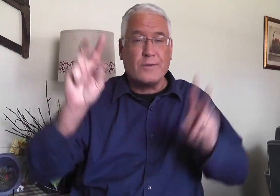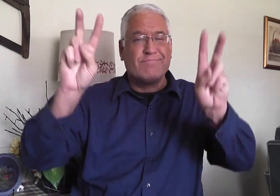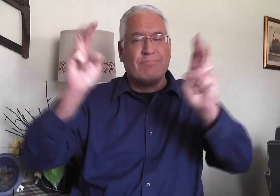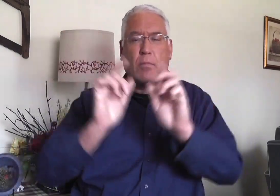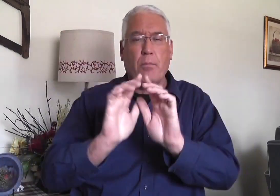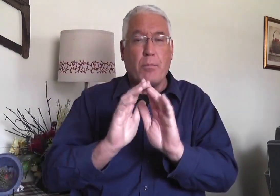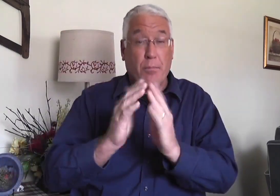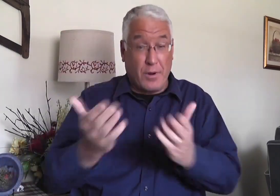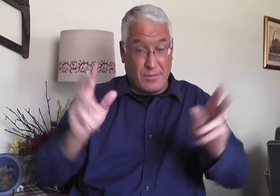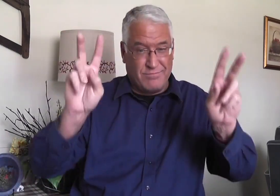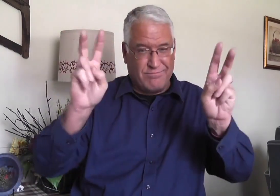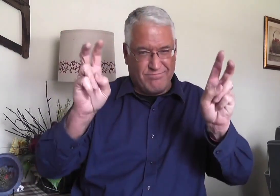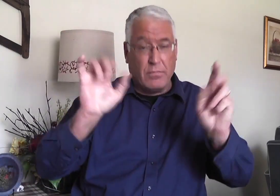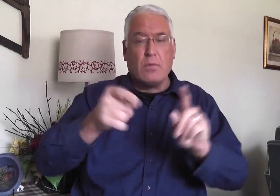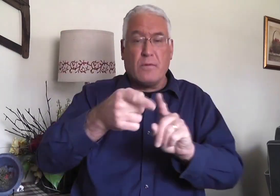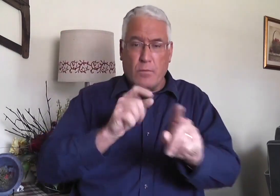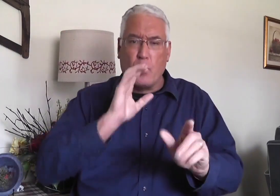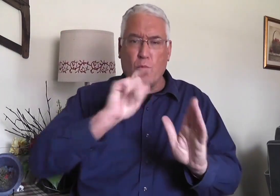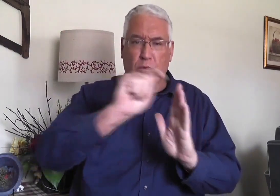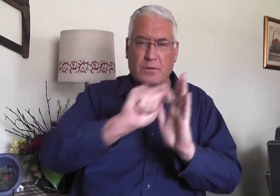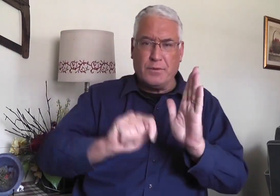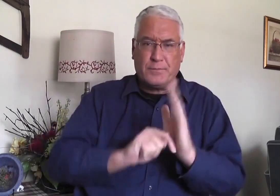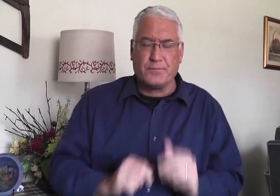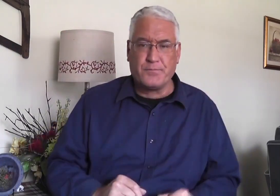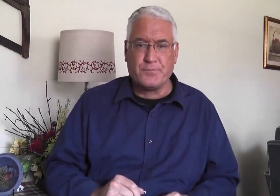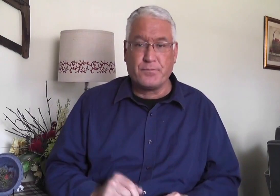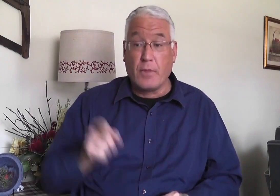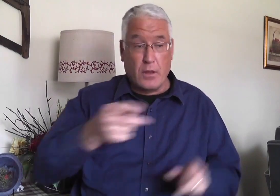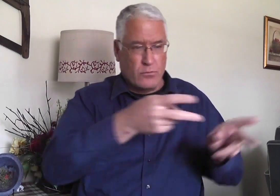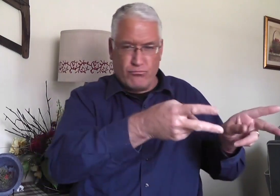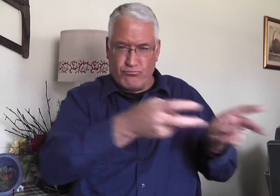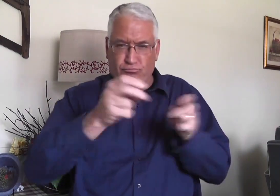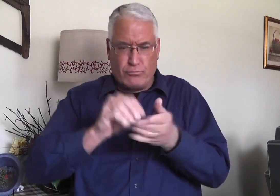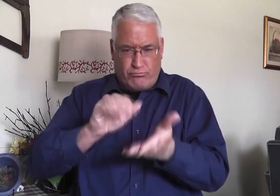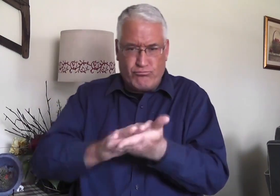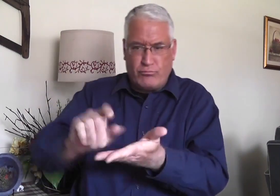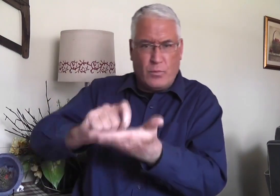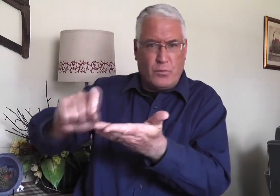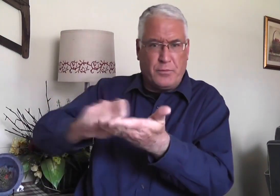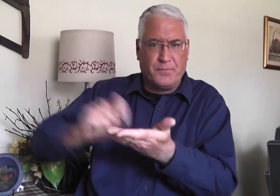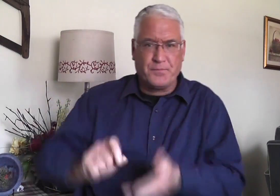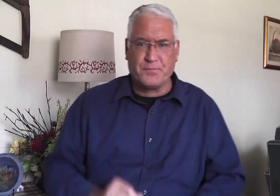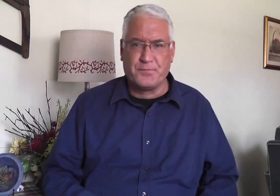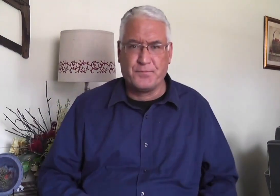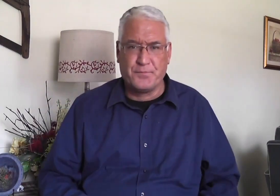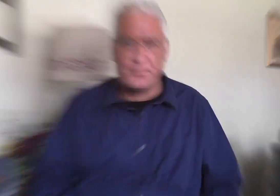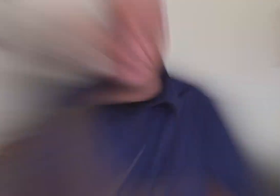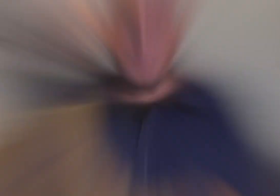using a reference from a prophet from the Old Testament. And he pulled this out.